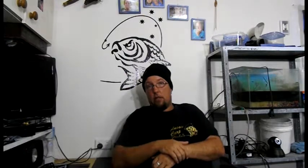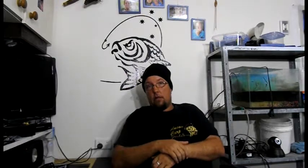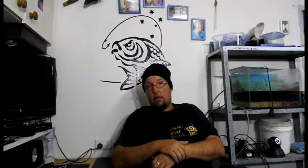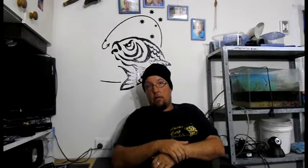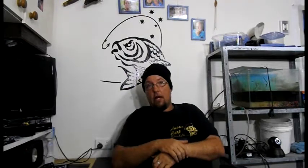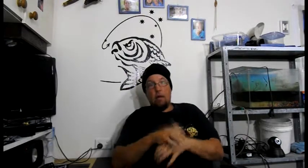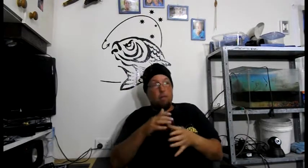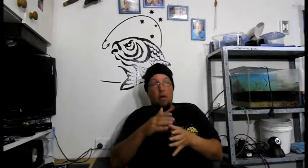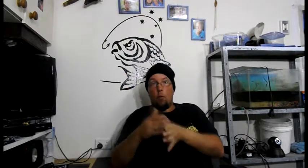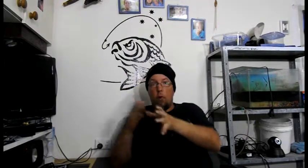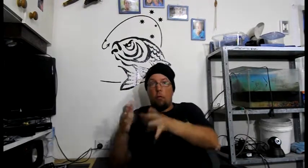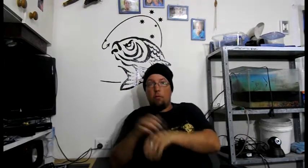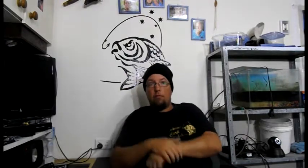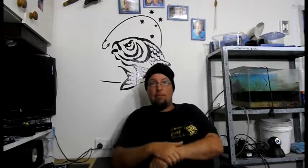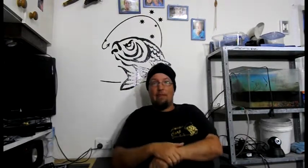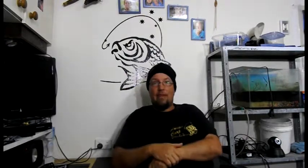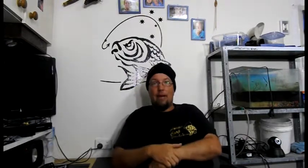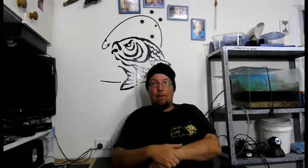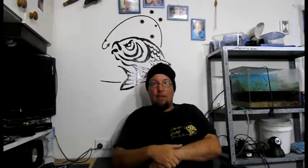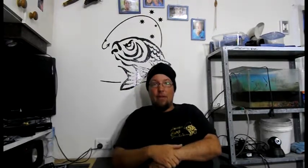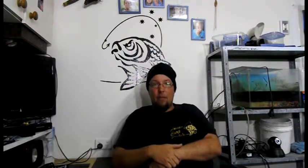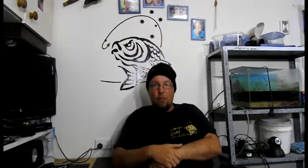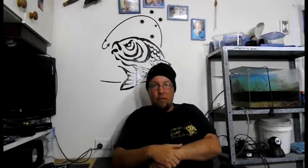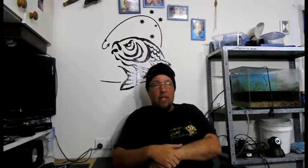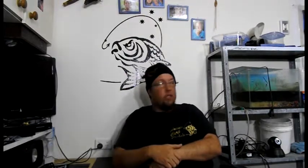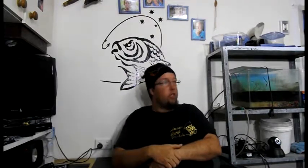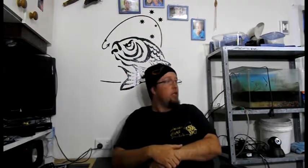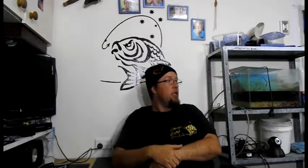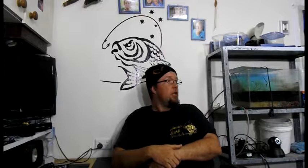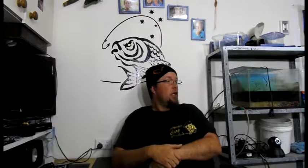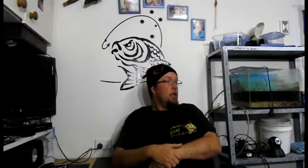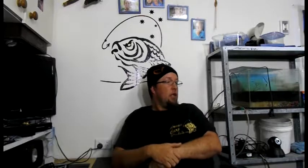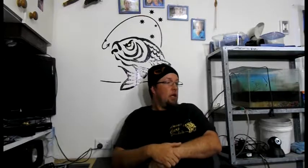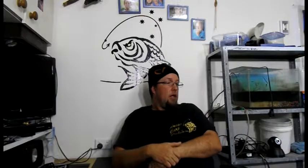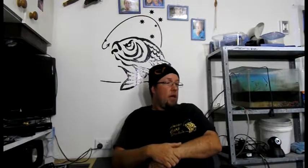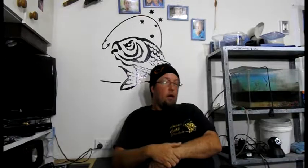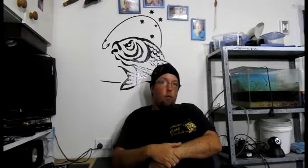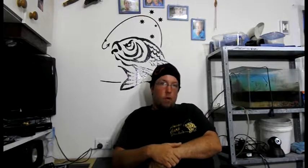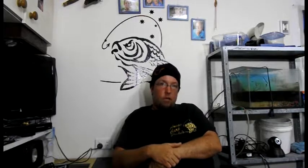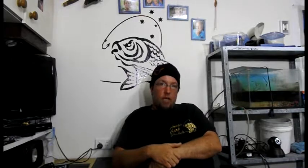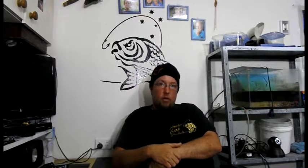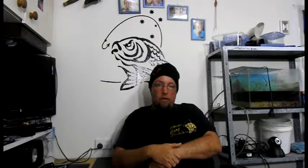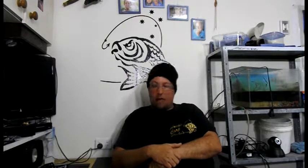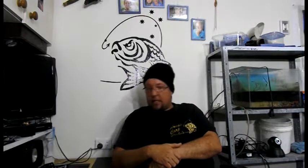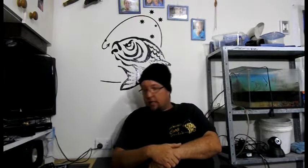You know. But it will. Come. It will change. And it will. Start to affect others.